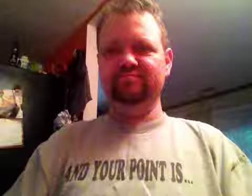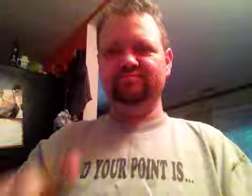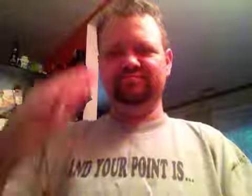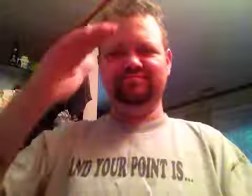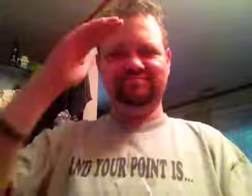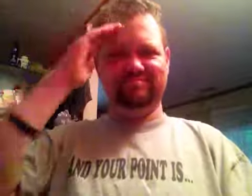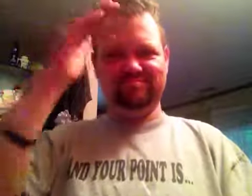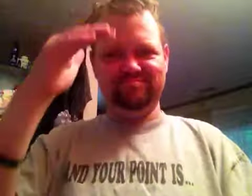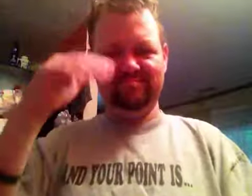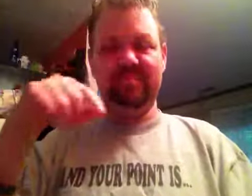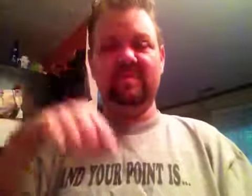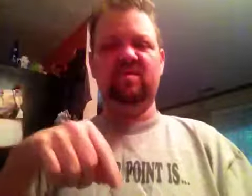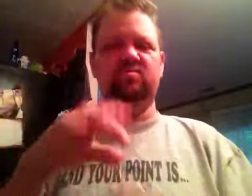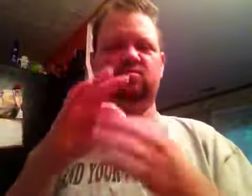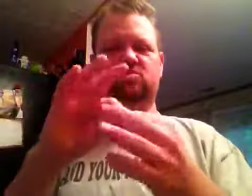It's just near this reach.